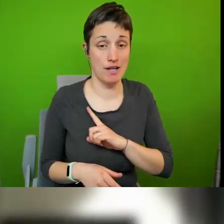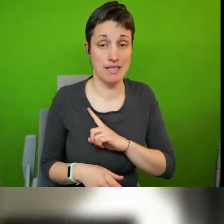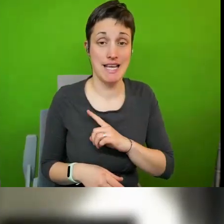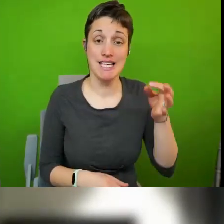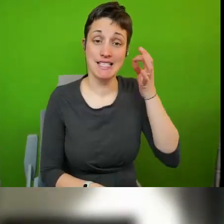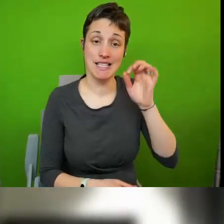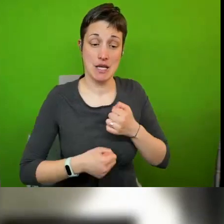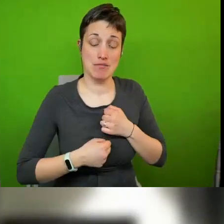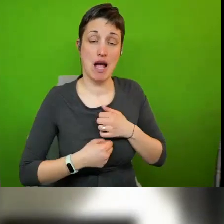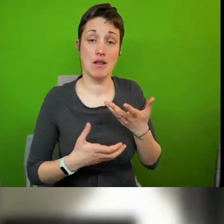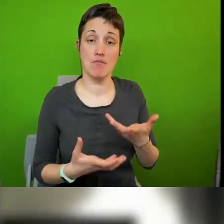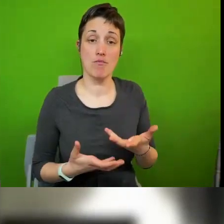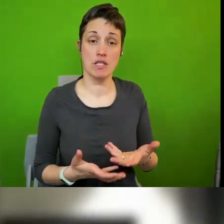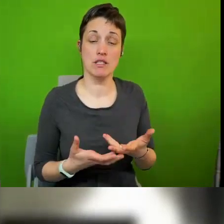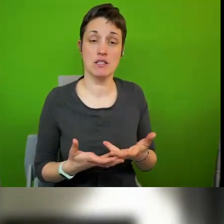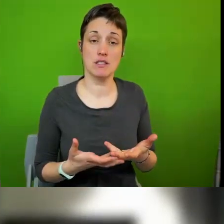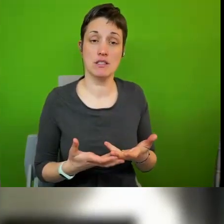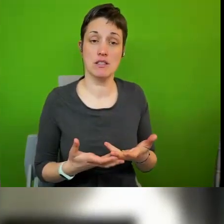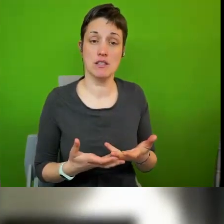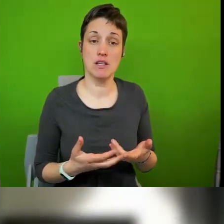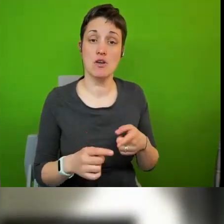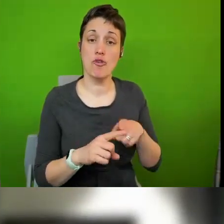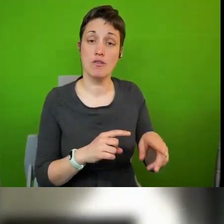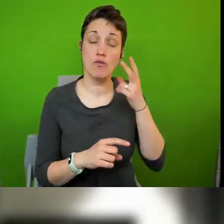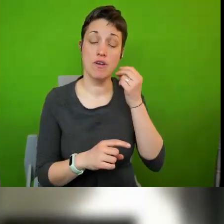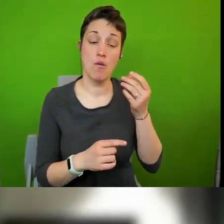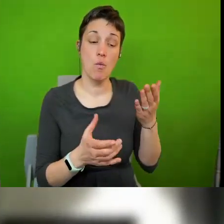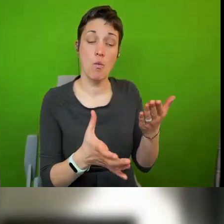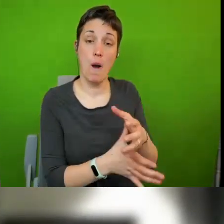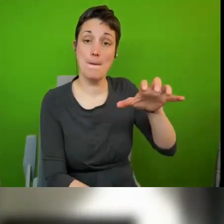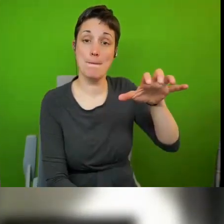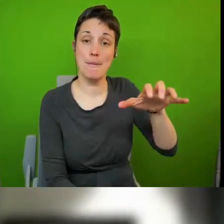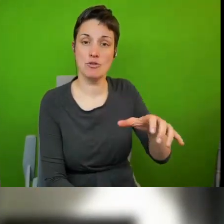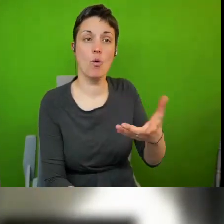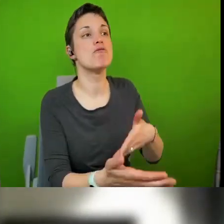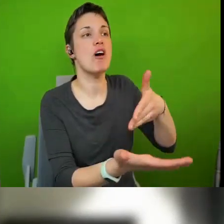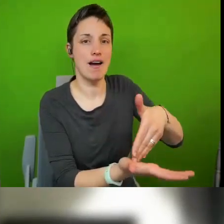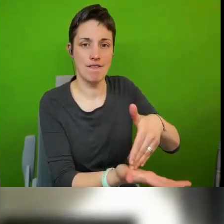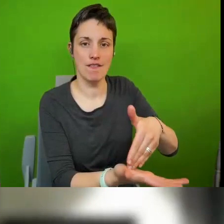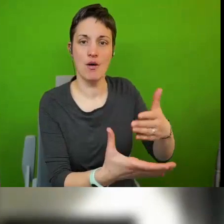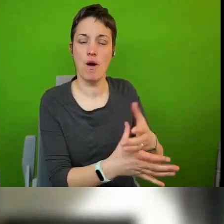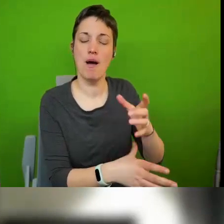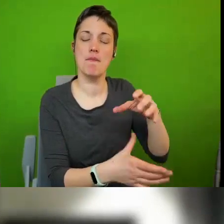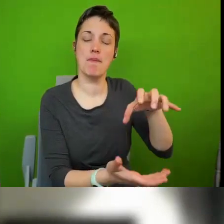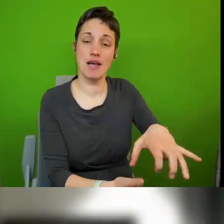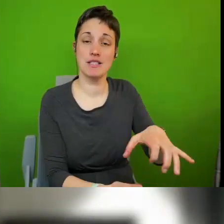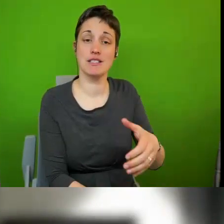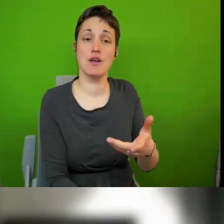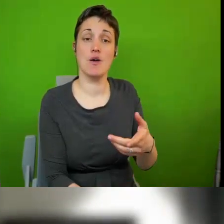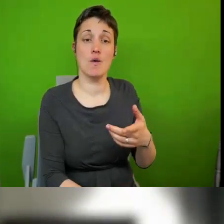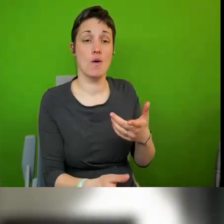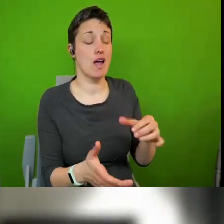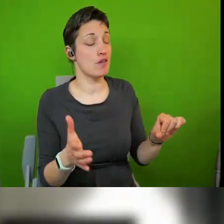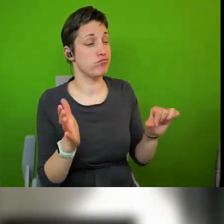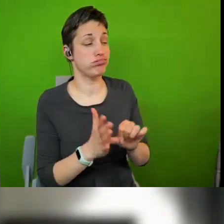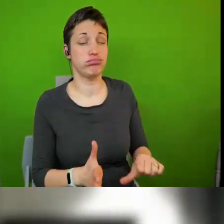is nigh impossible to reach your workplace in the morning because we have the climate activists uh that sort of glue